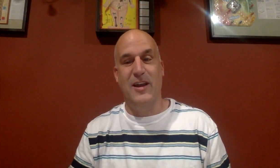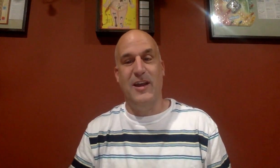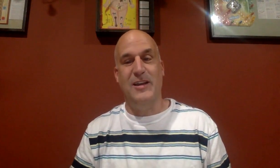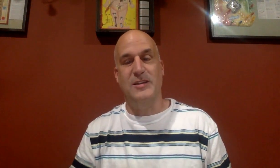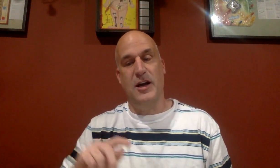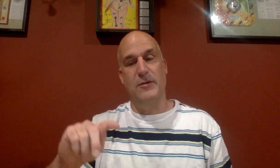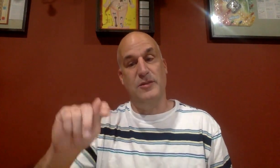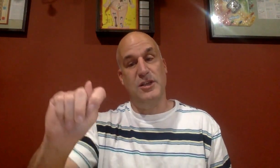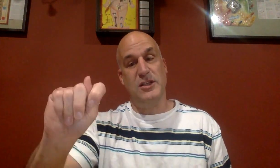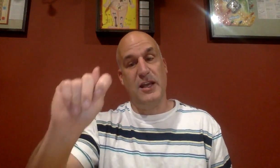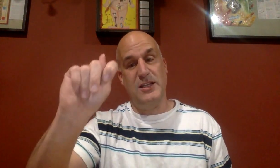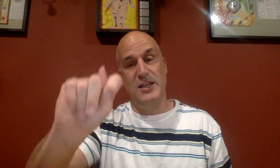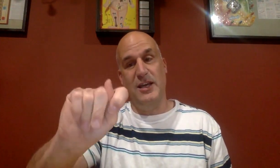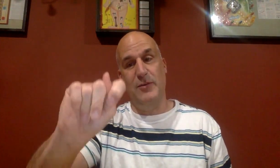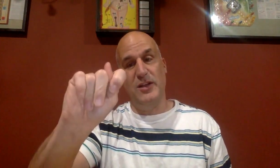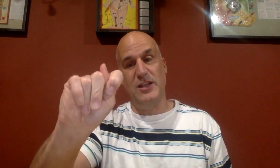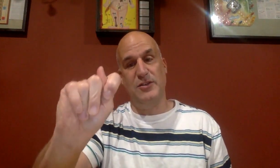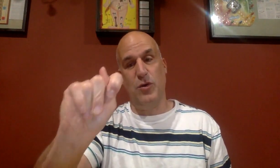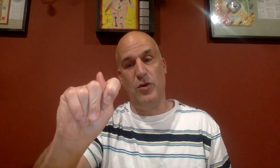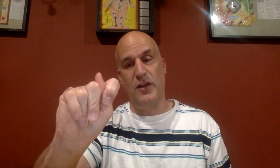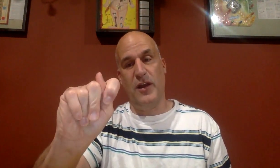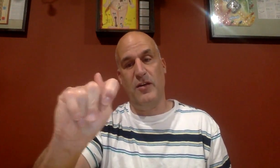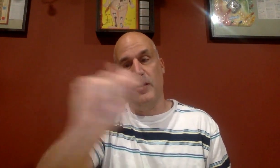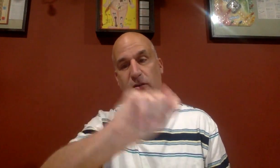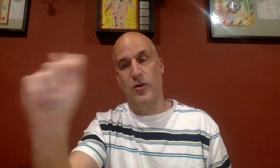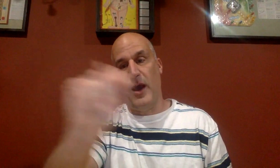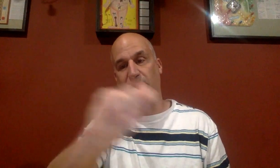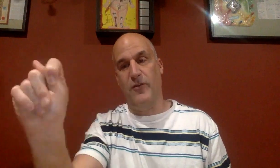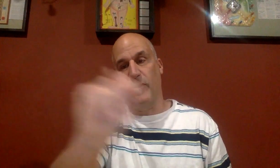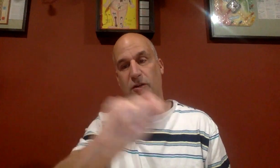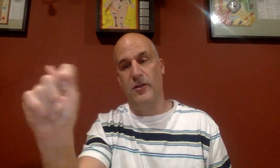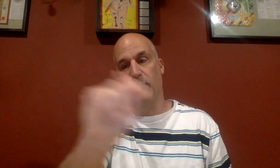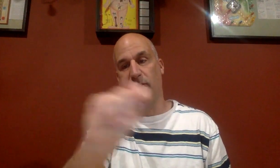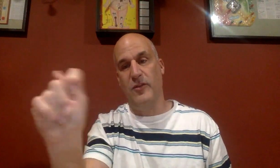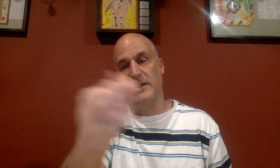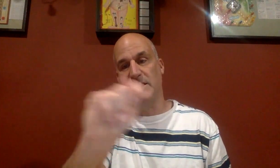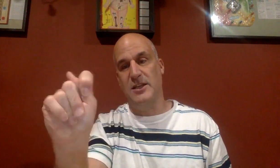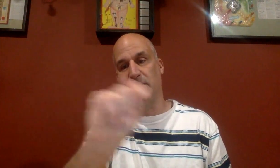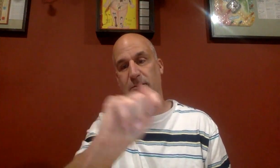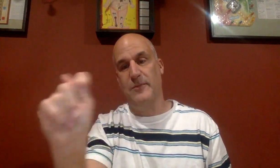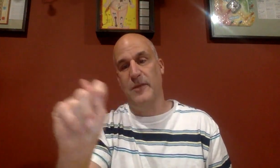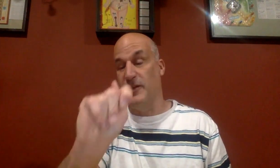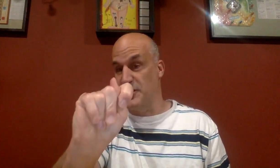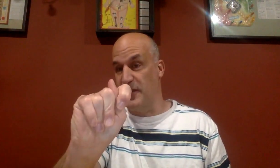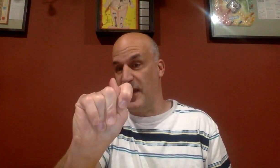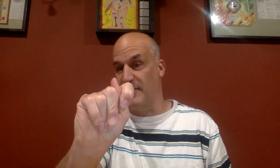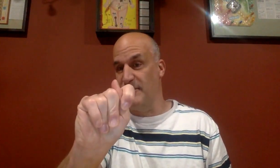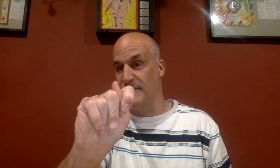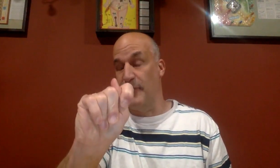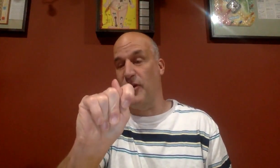is just like a T, but instead of just holding it there, you go back and forth. So that's a T. If you just do that, I'm sorry,